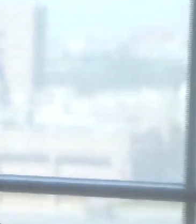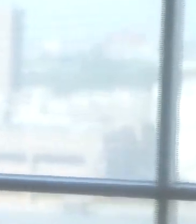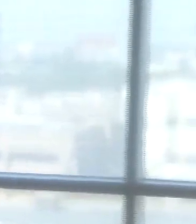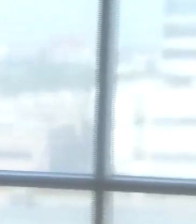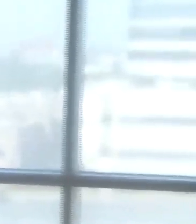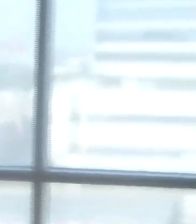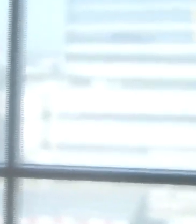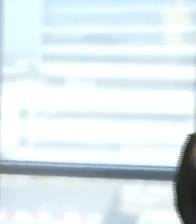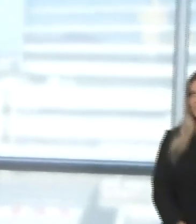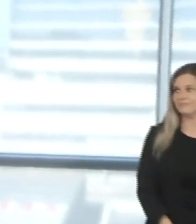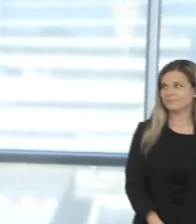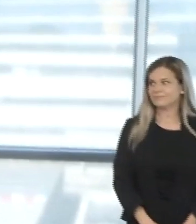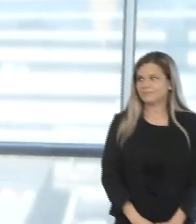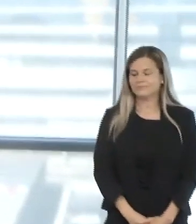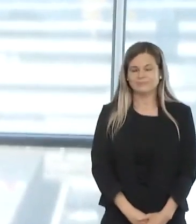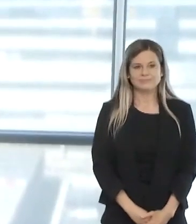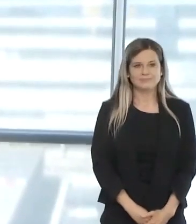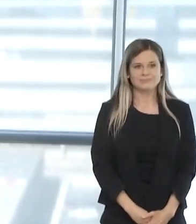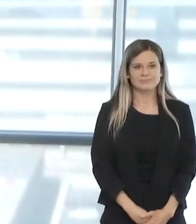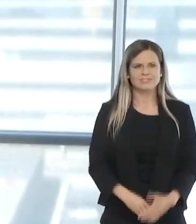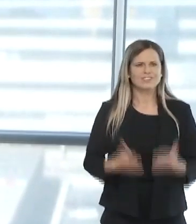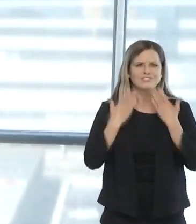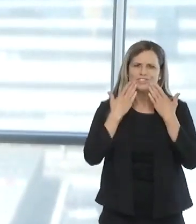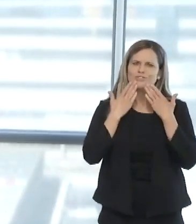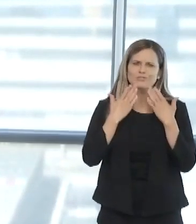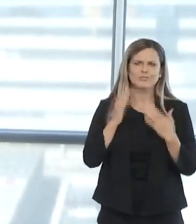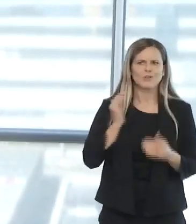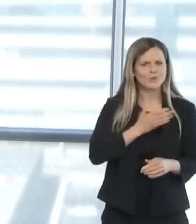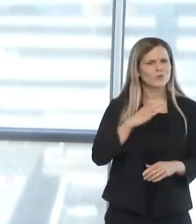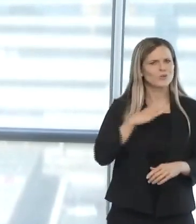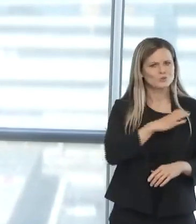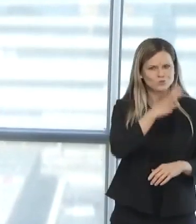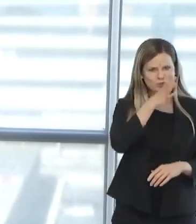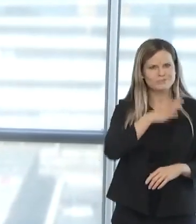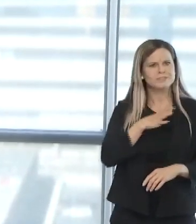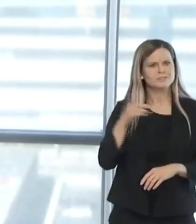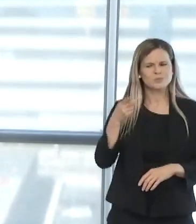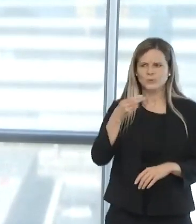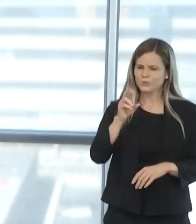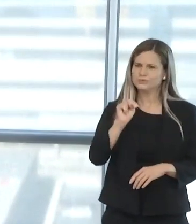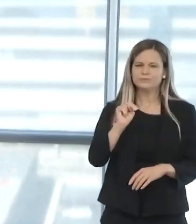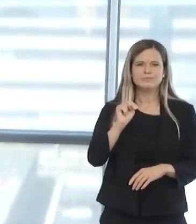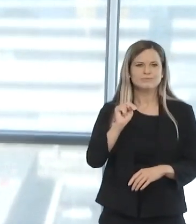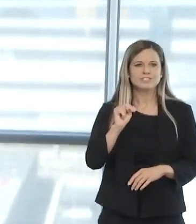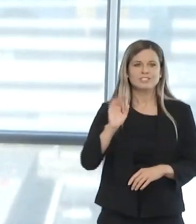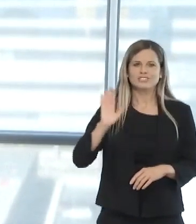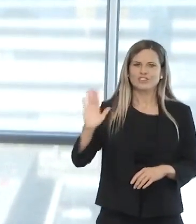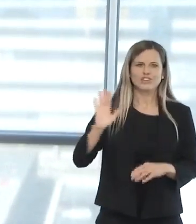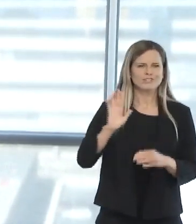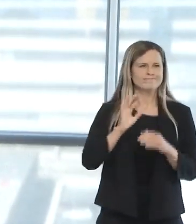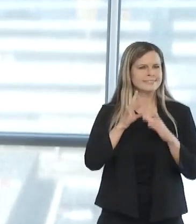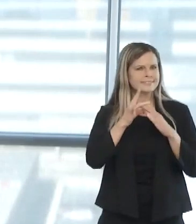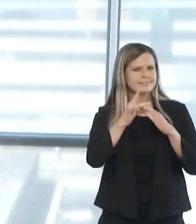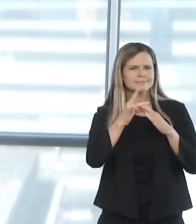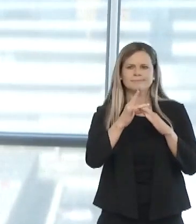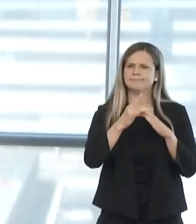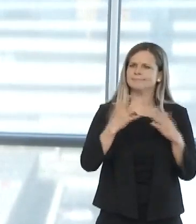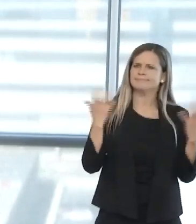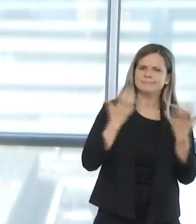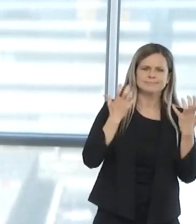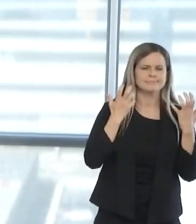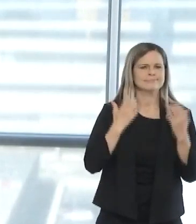Thank you for being our Congresswoman, Congressman Horn. We appreciate your valuable leadership you provide the state and the country at this challenging time.